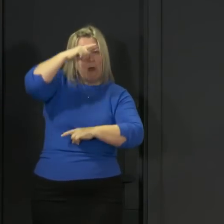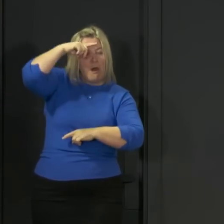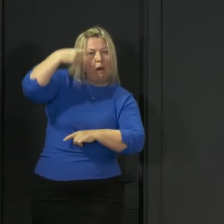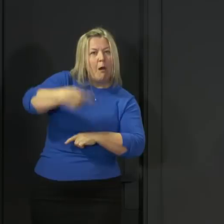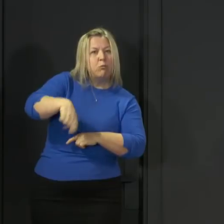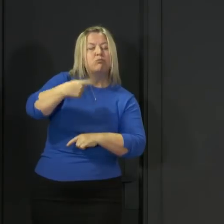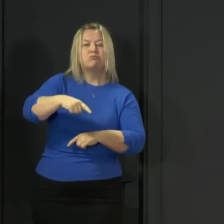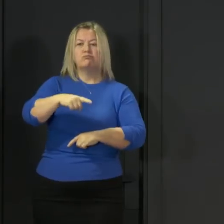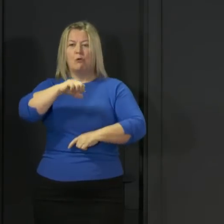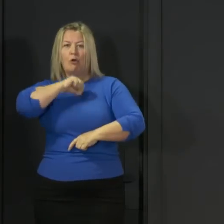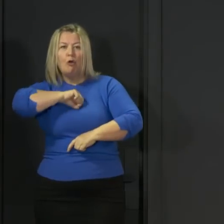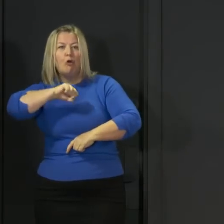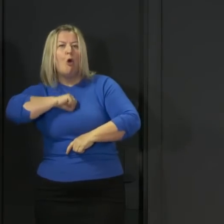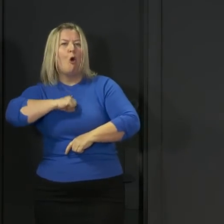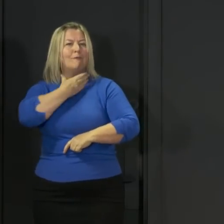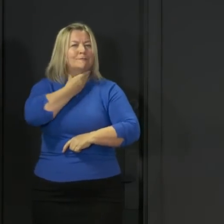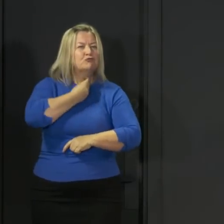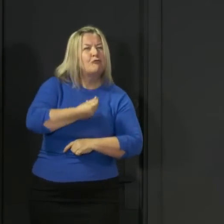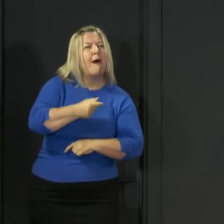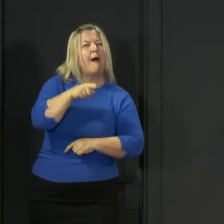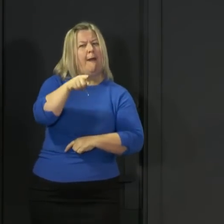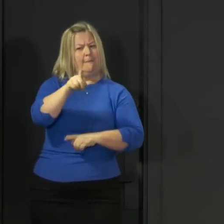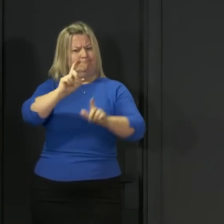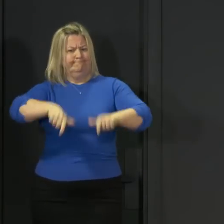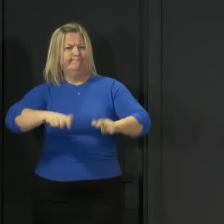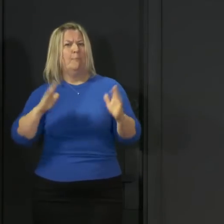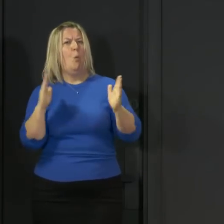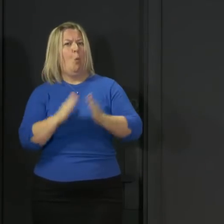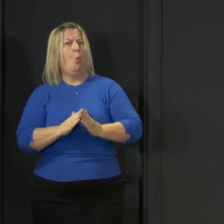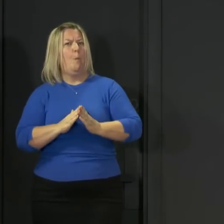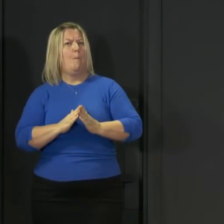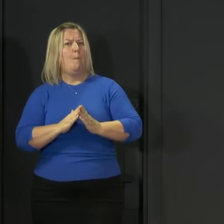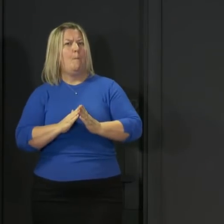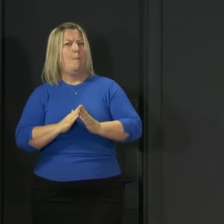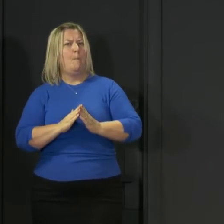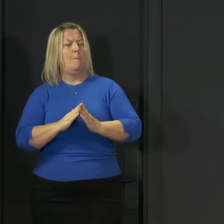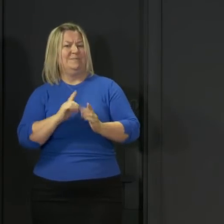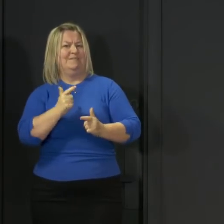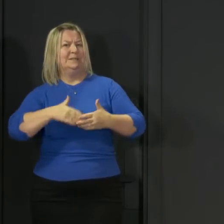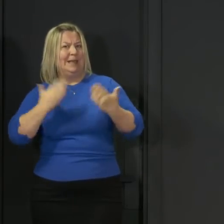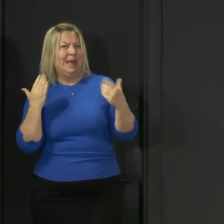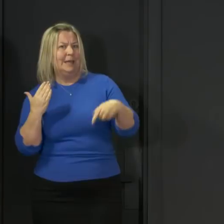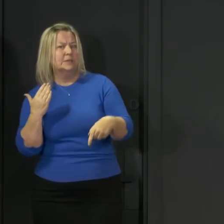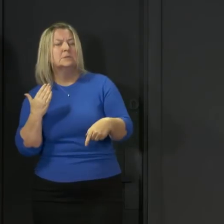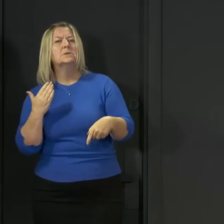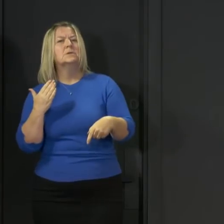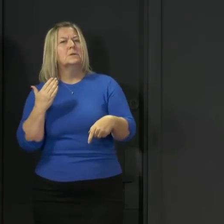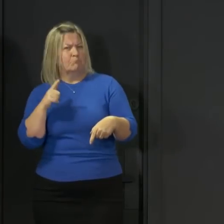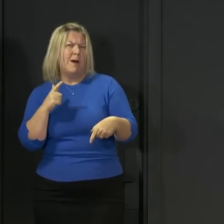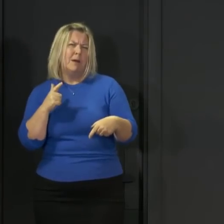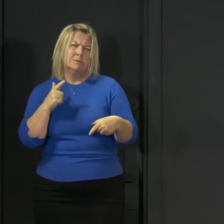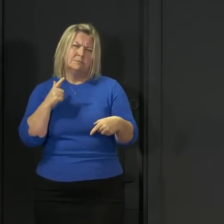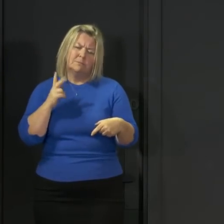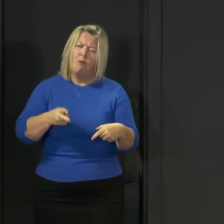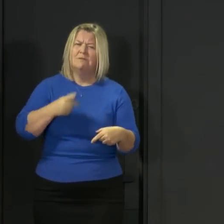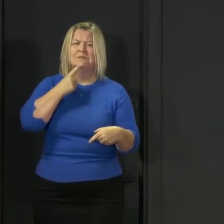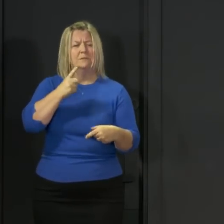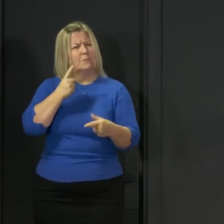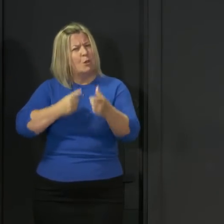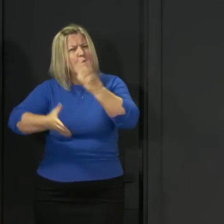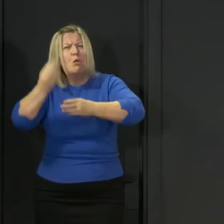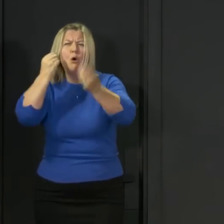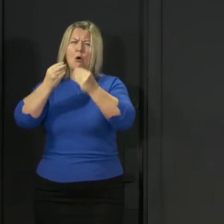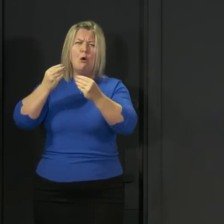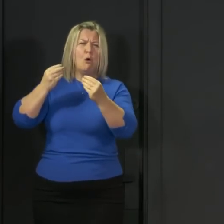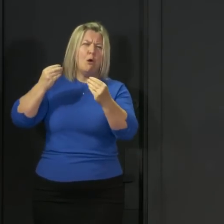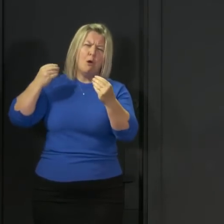a persistent cough. That remains the case. However, we've also said that we are learning about this virus as it develops,